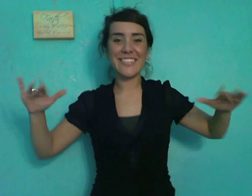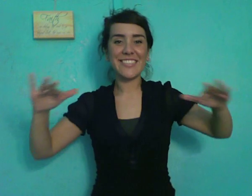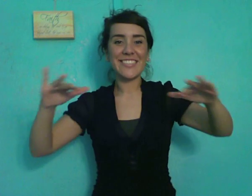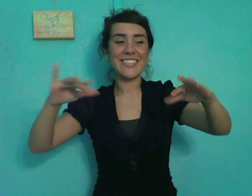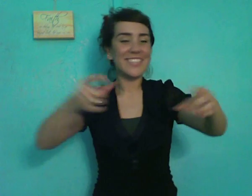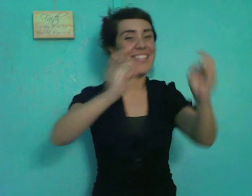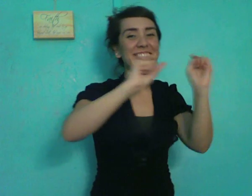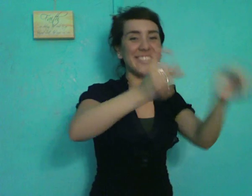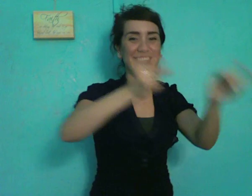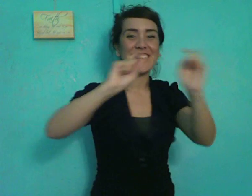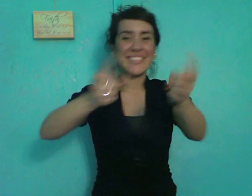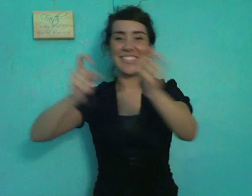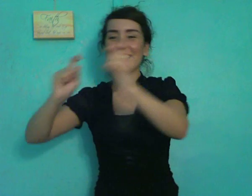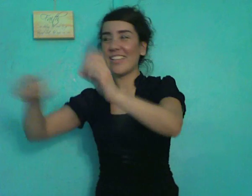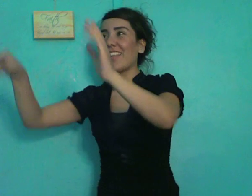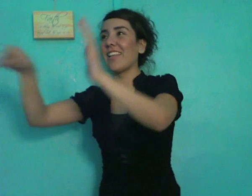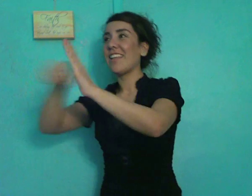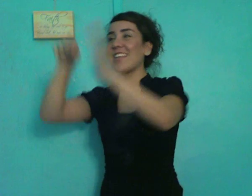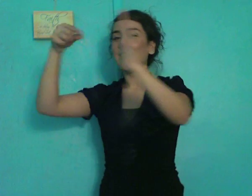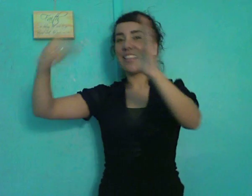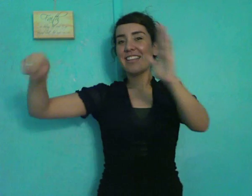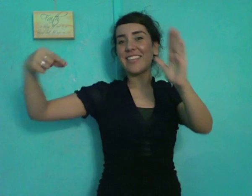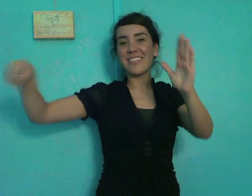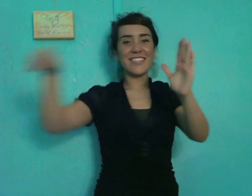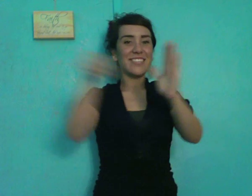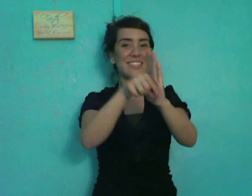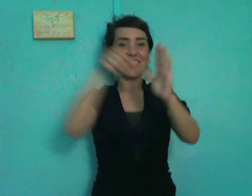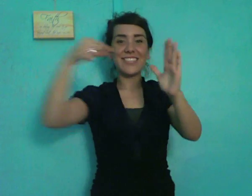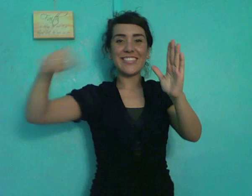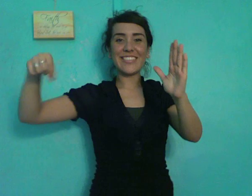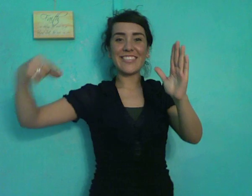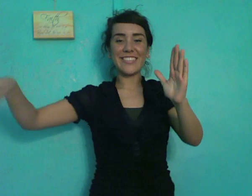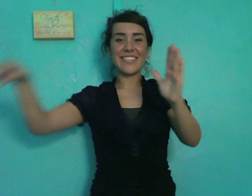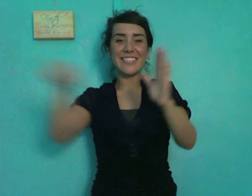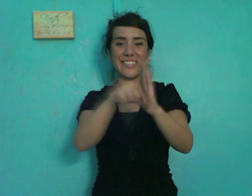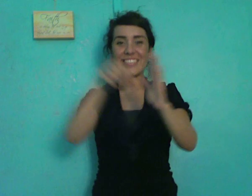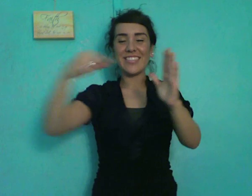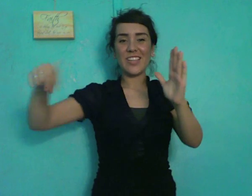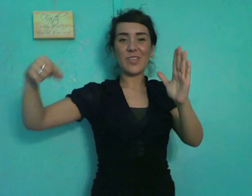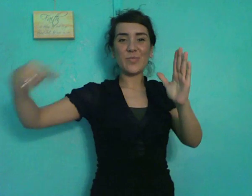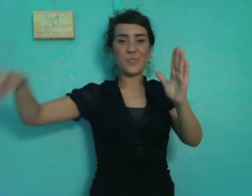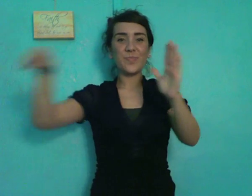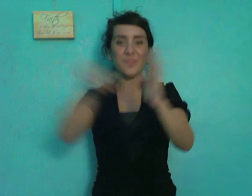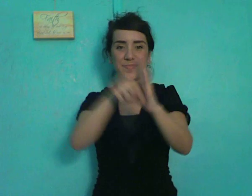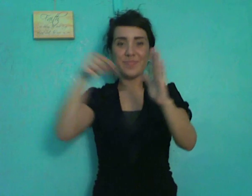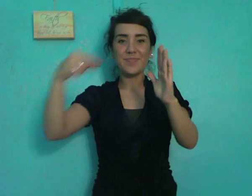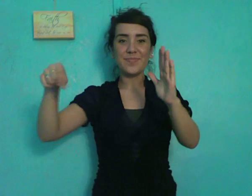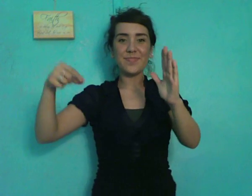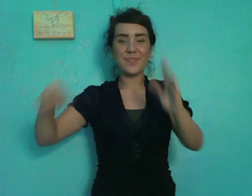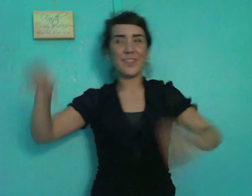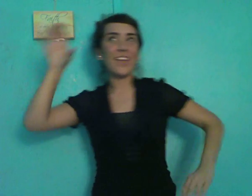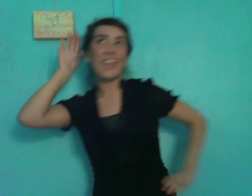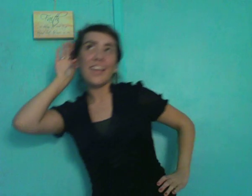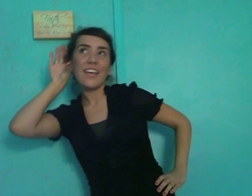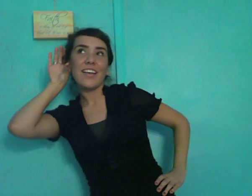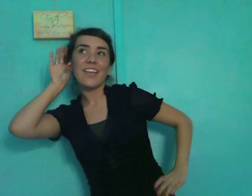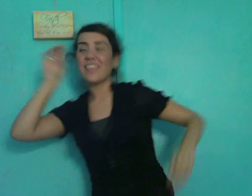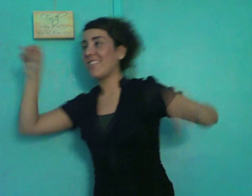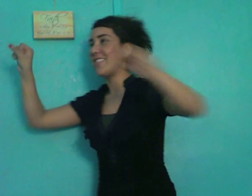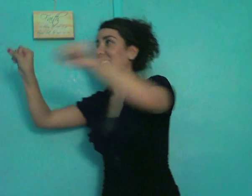young and old. Ding at the boat, ding-dong-ding-dong, that is their song. With triple ring, all caroled in, one seems to hear